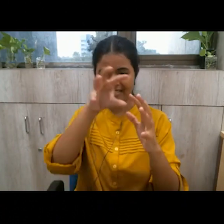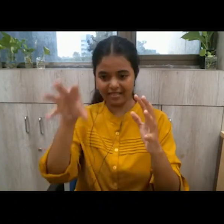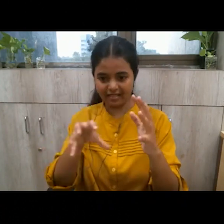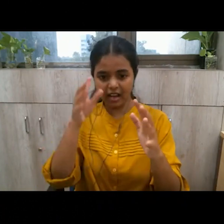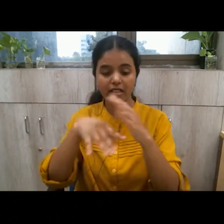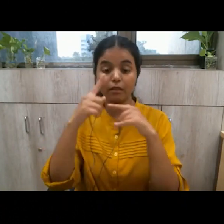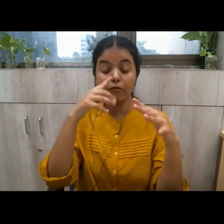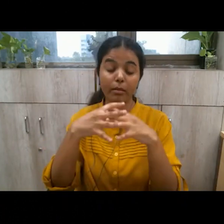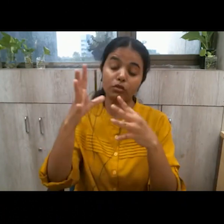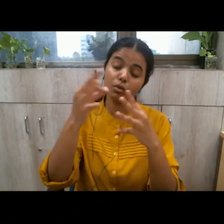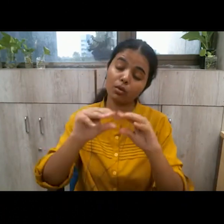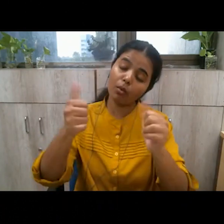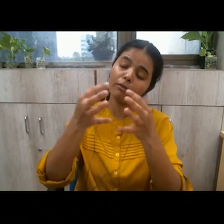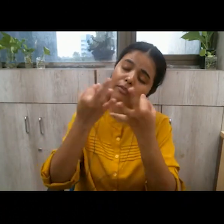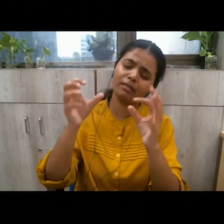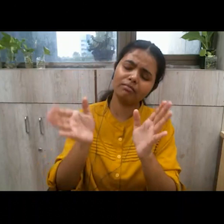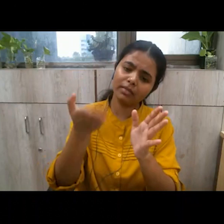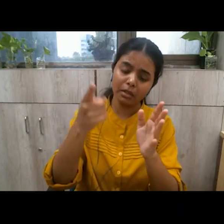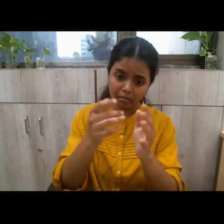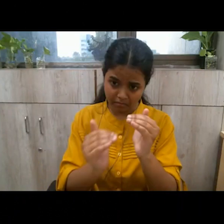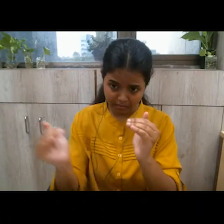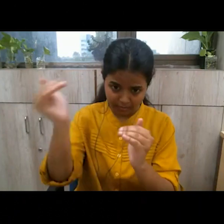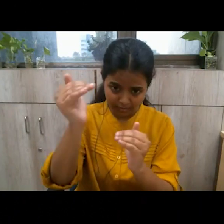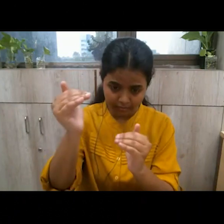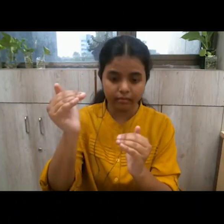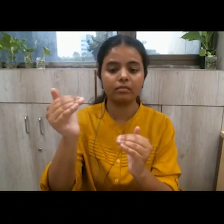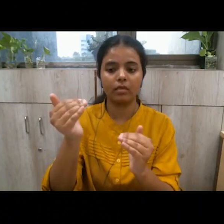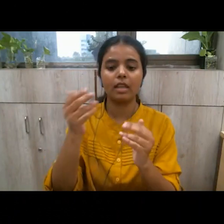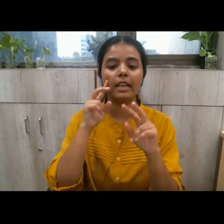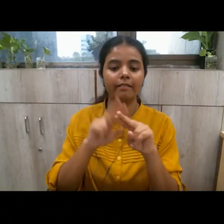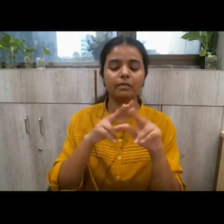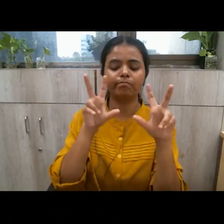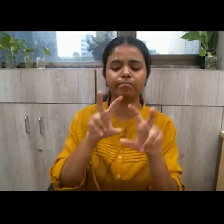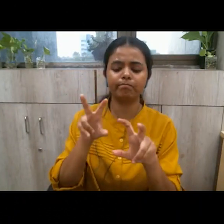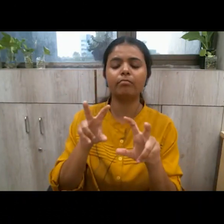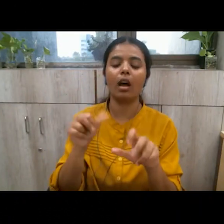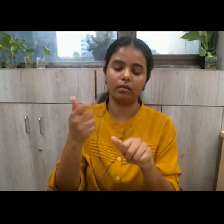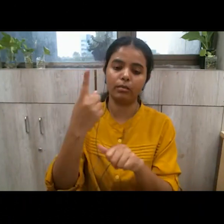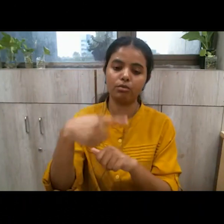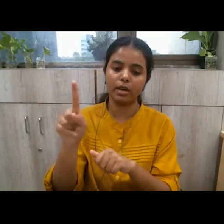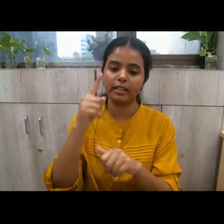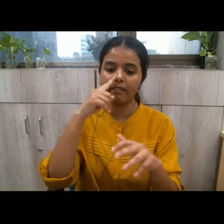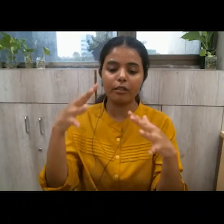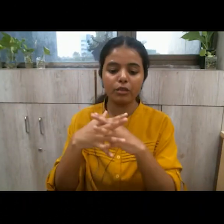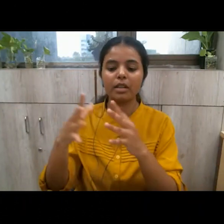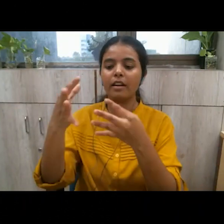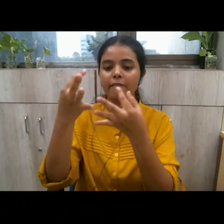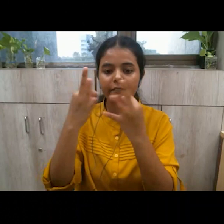as far as the observation goes it is absolutely correct it is so